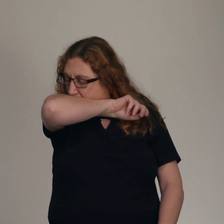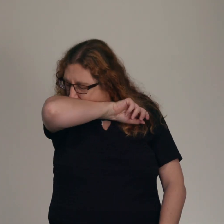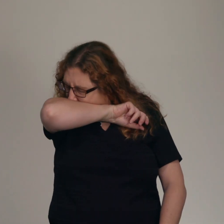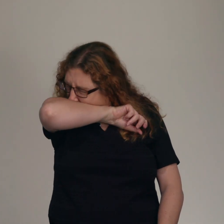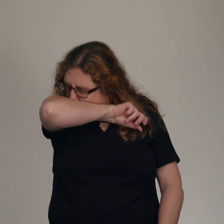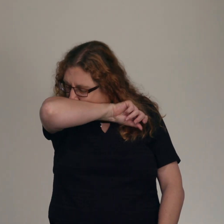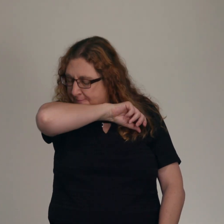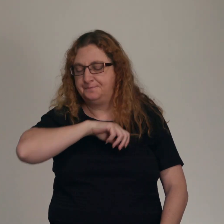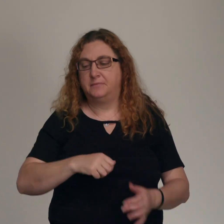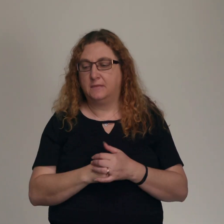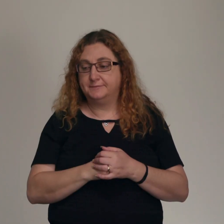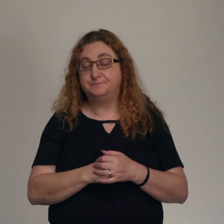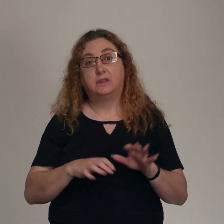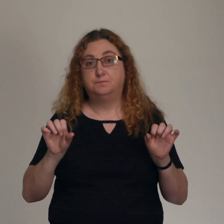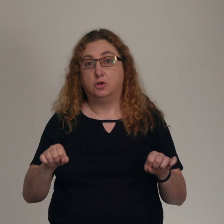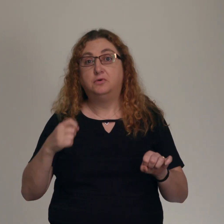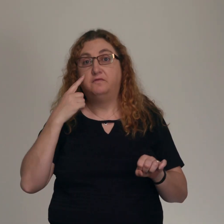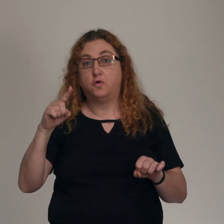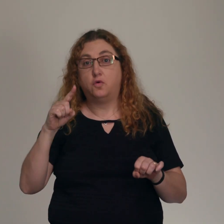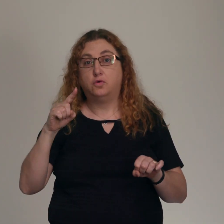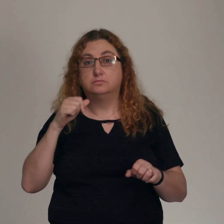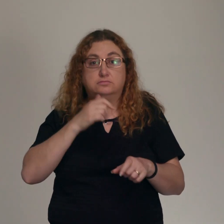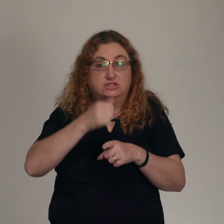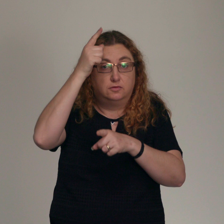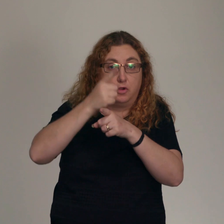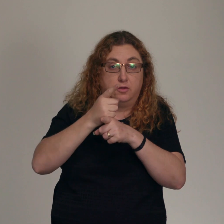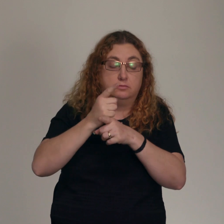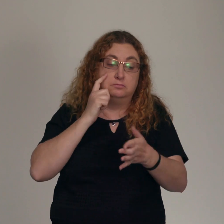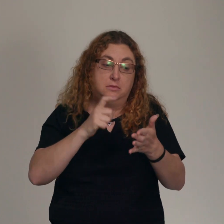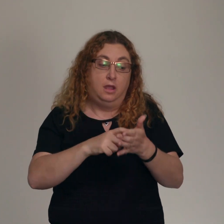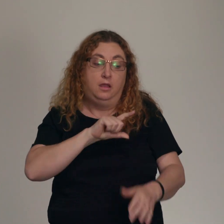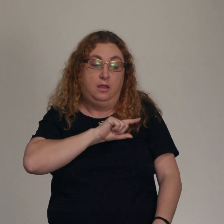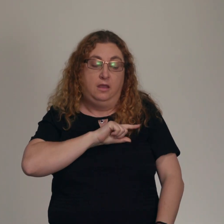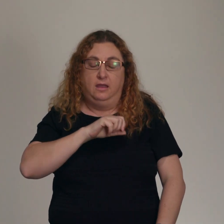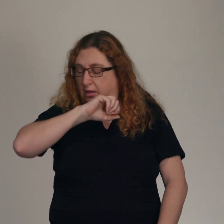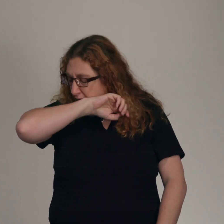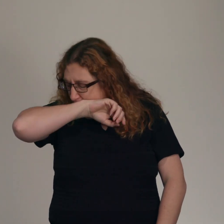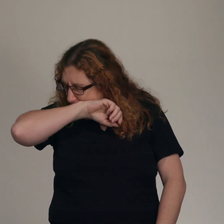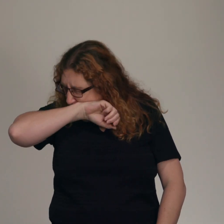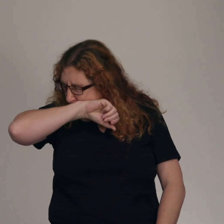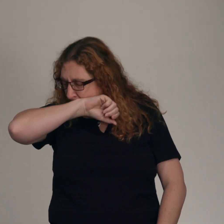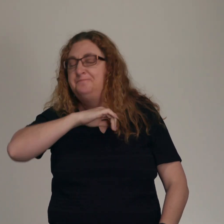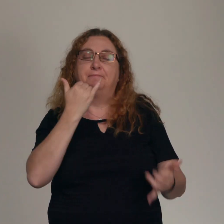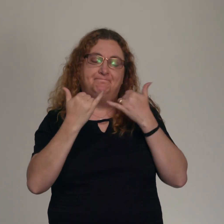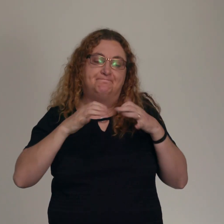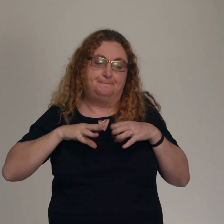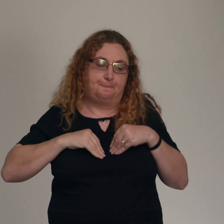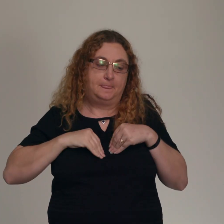Now, it's possible for the sibling to recognize the guilt and the mistake in what they did and with a heartfelt